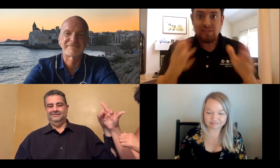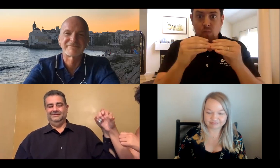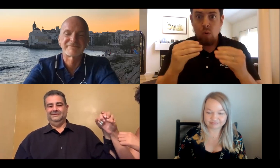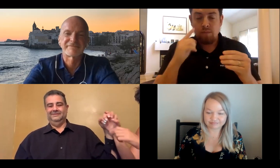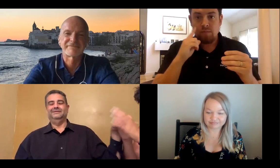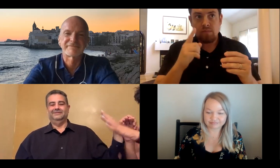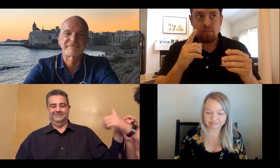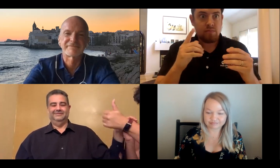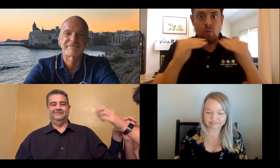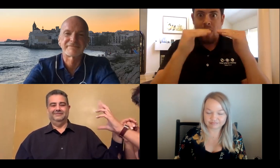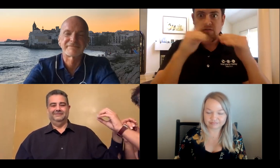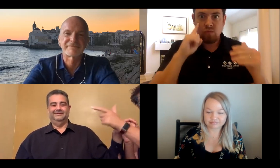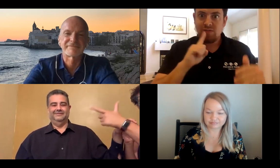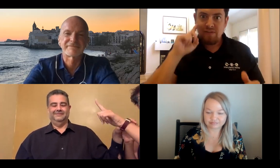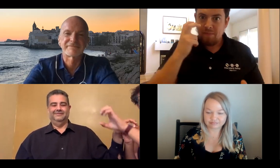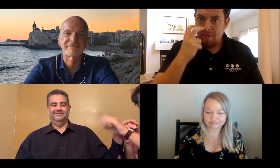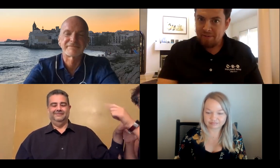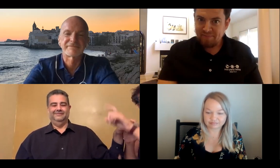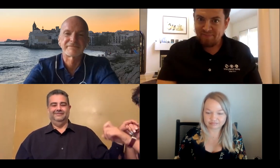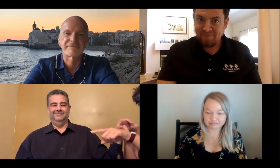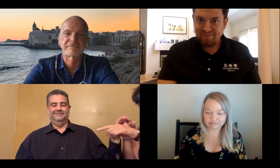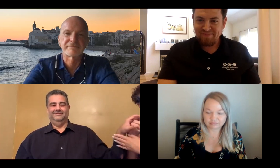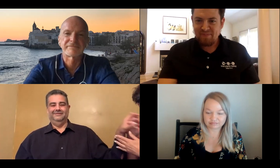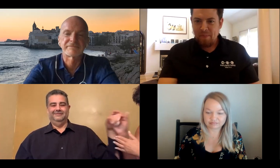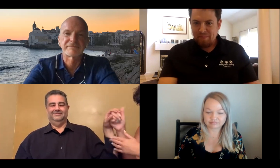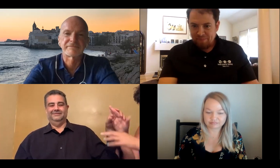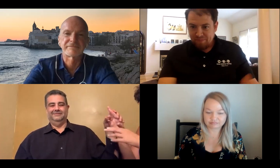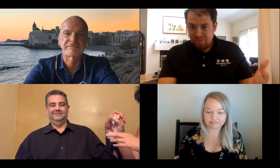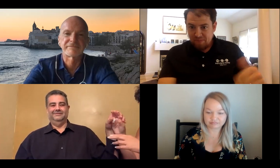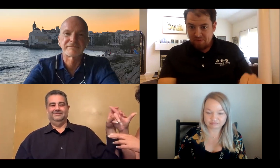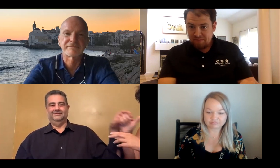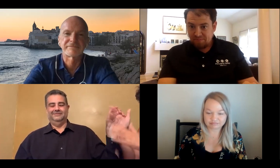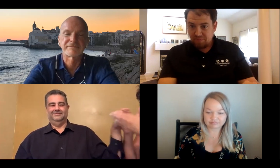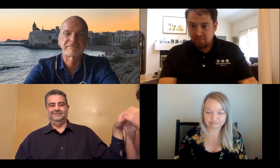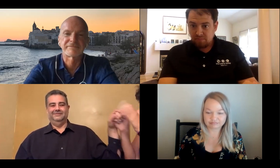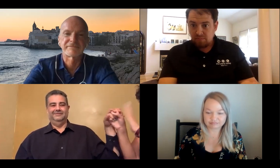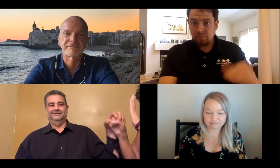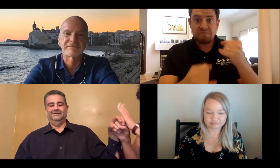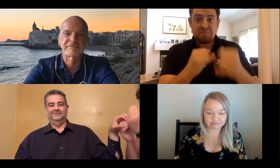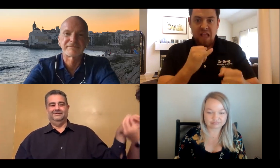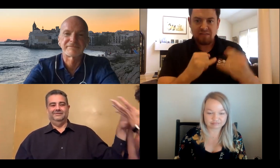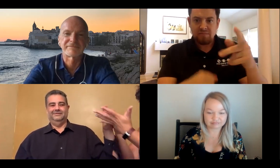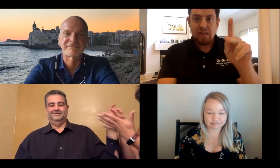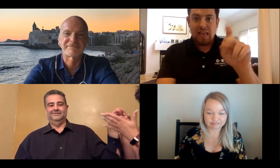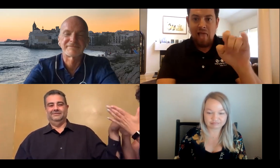deaf blind community and I'm in it. I'm looking forward to providing more functionally equivalent